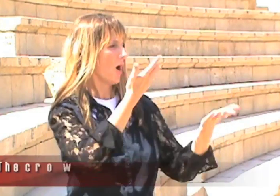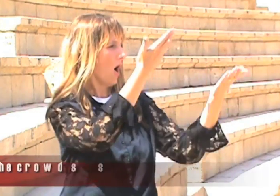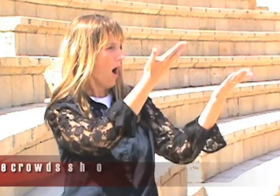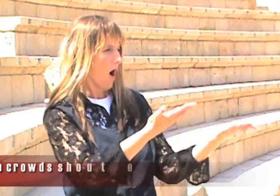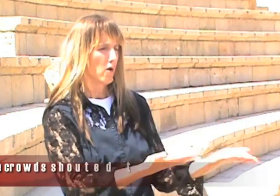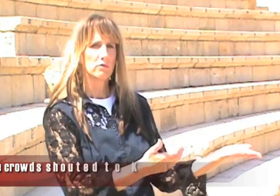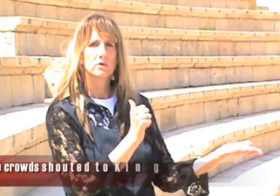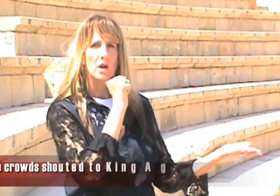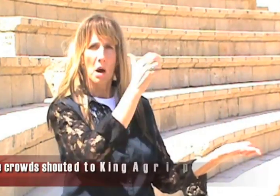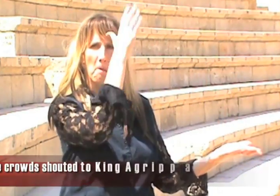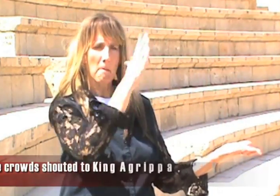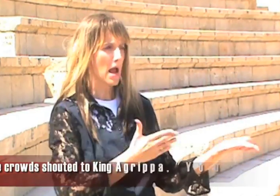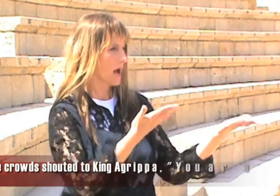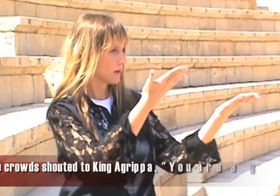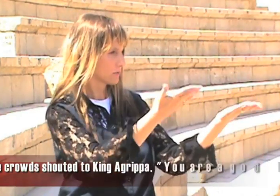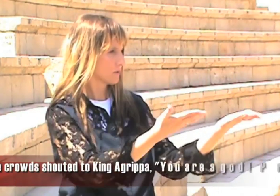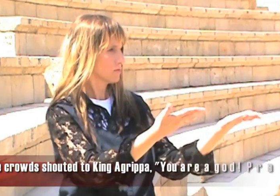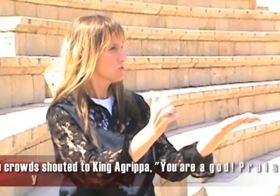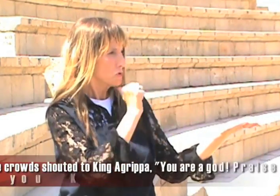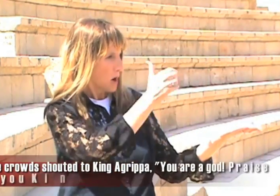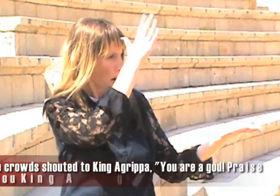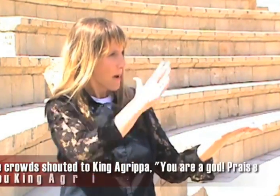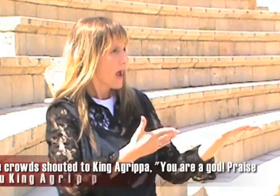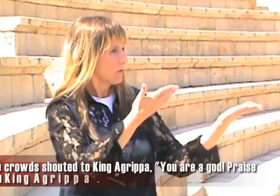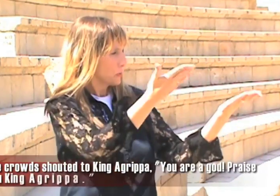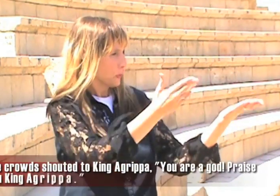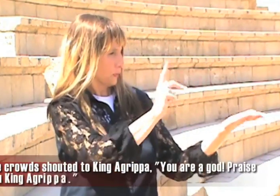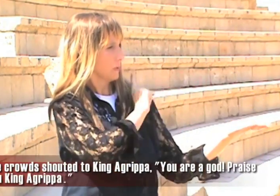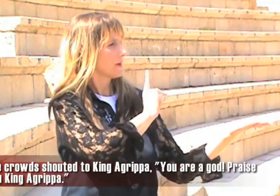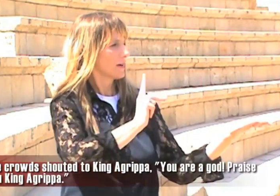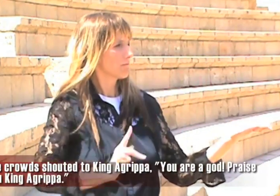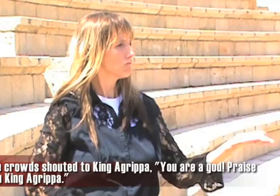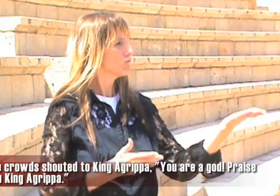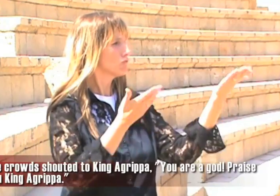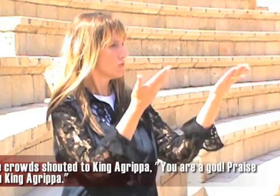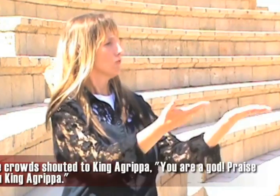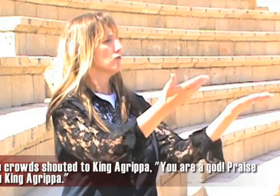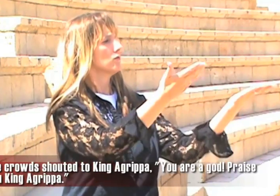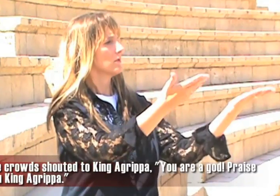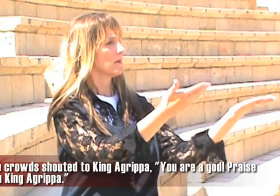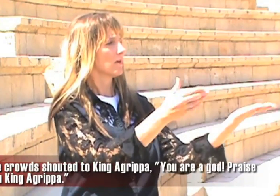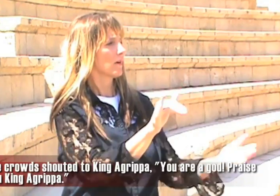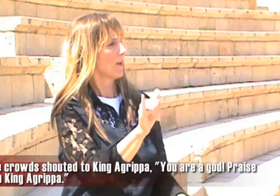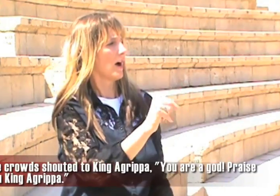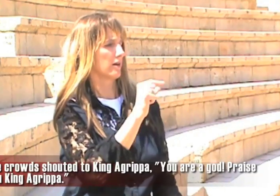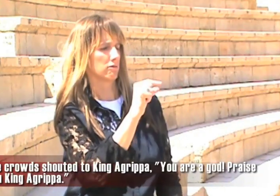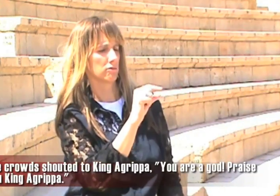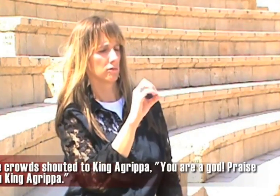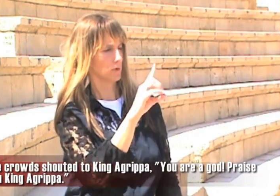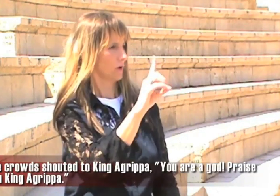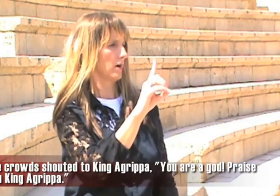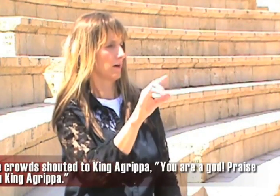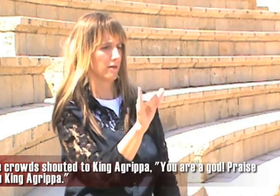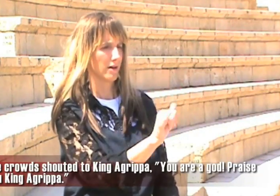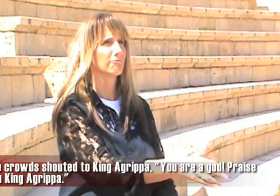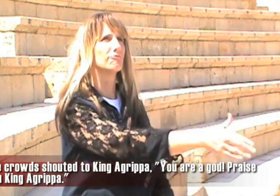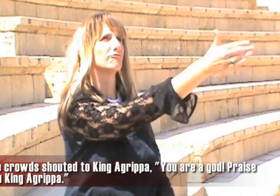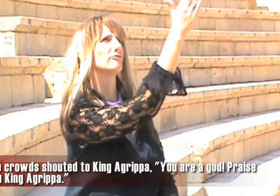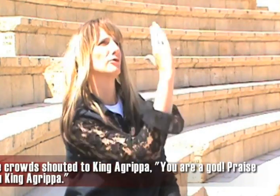screaming, crying out, oh, it's not a man. This is not a man. This king, he is a God. He is